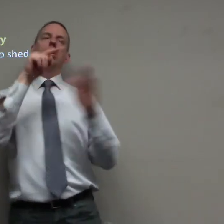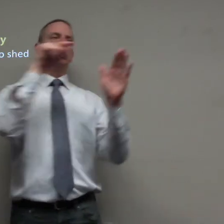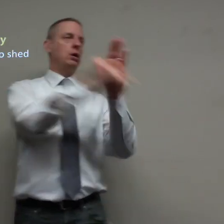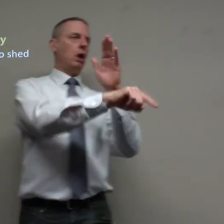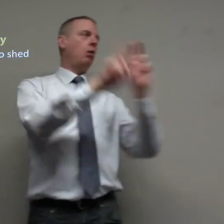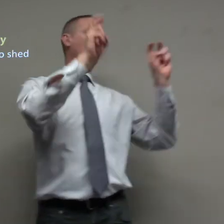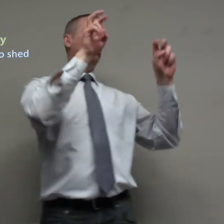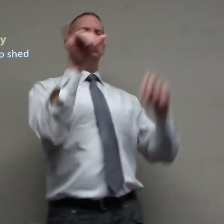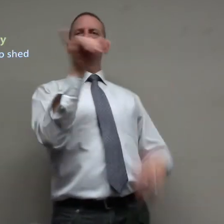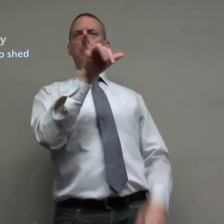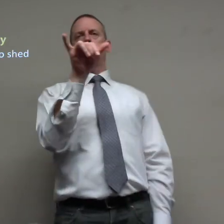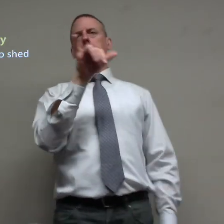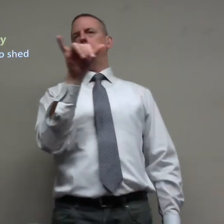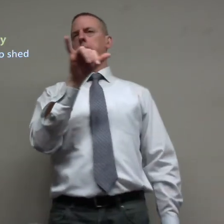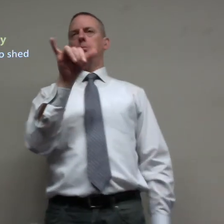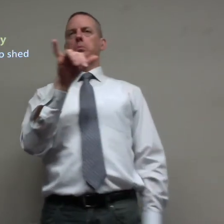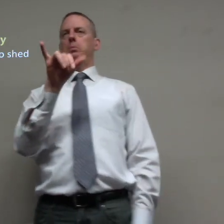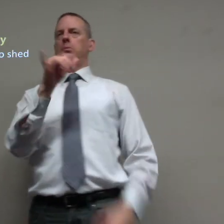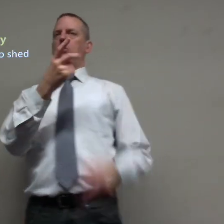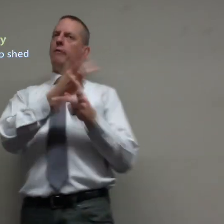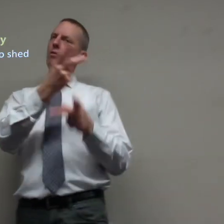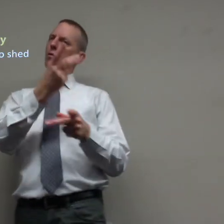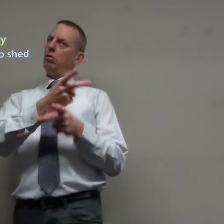it doesn't matter if you talk it or think it or actually do it physically